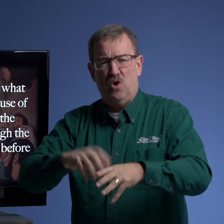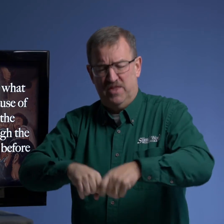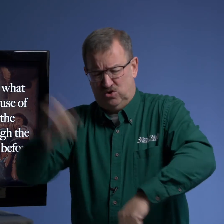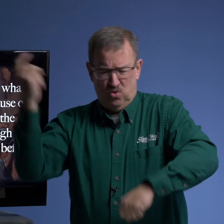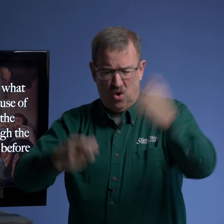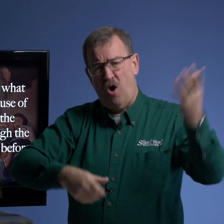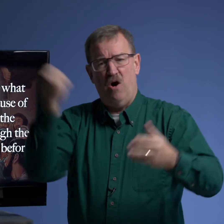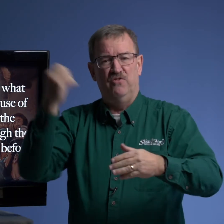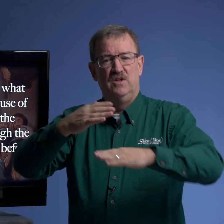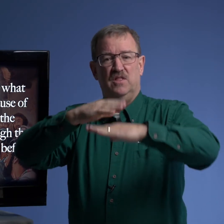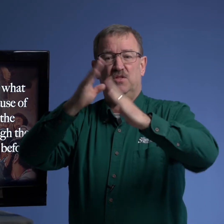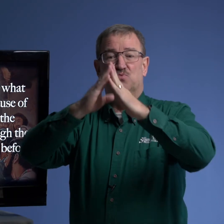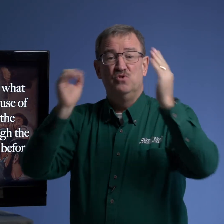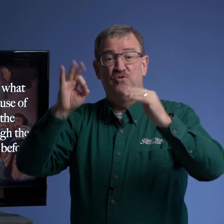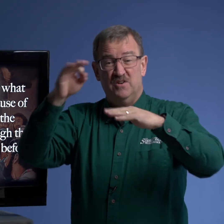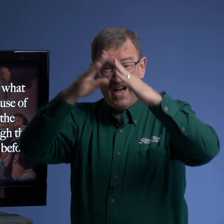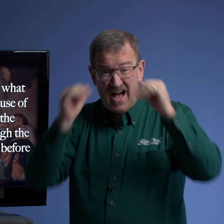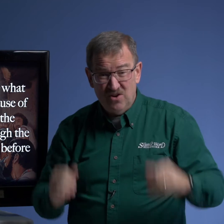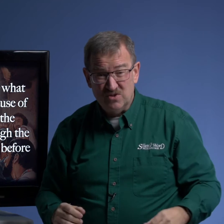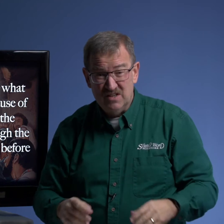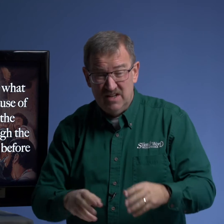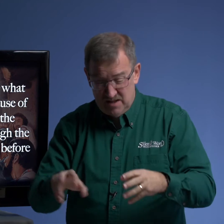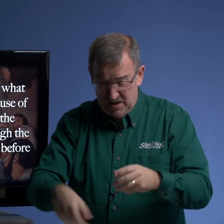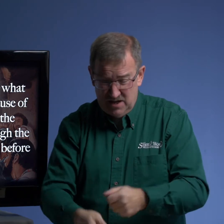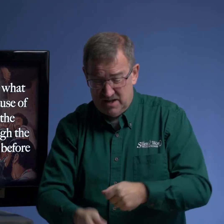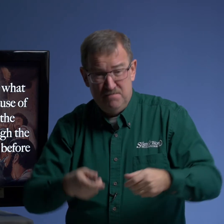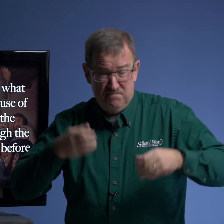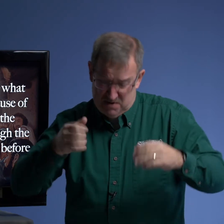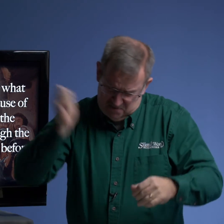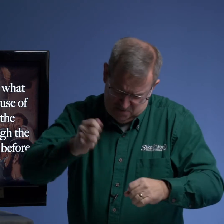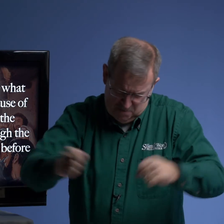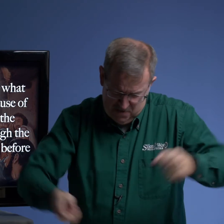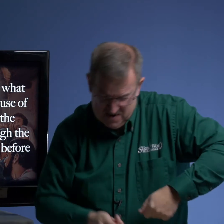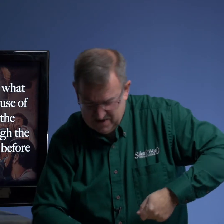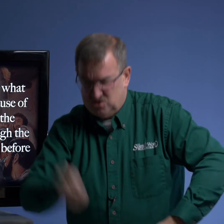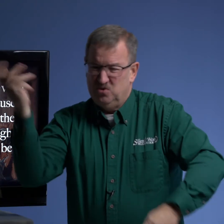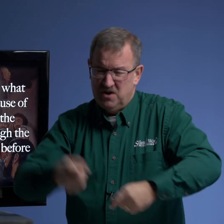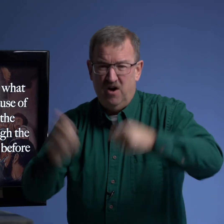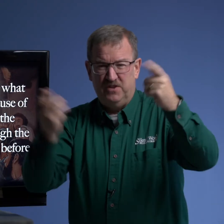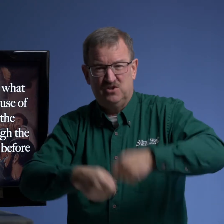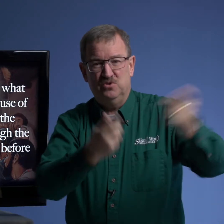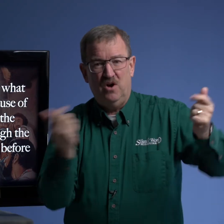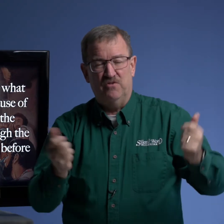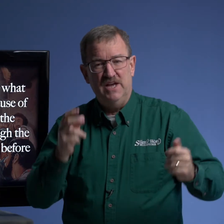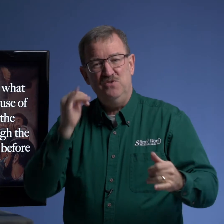they tore off the roof of the house they they maybe they tore it off they tore it off can you